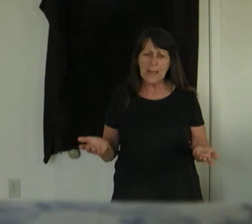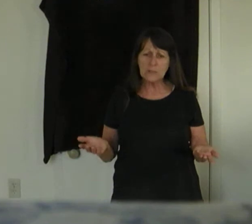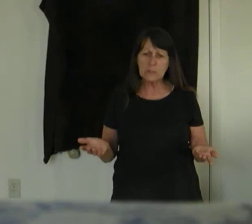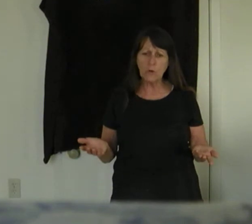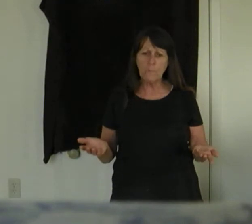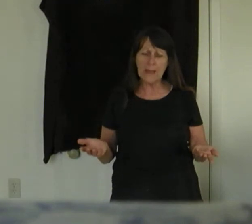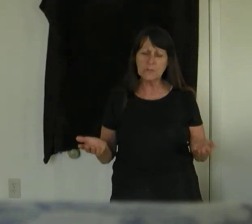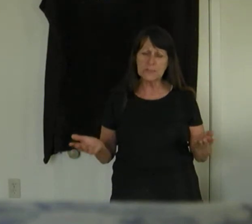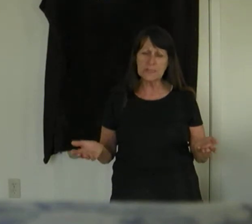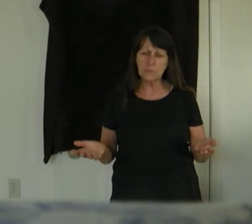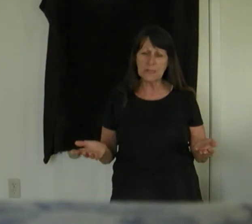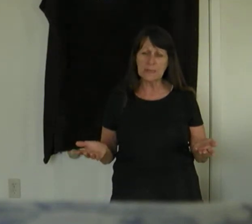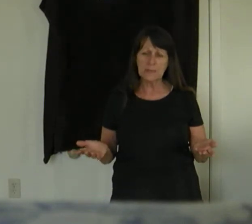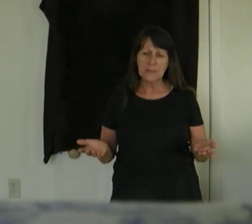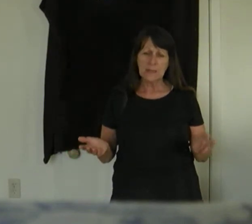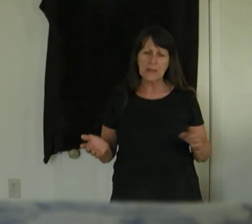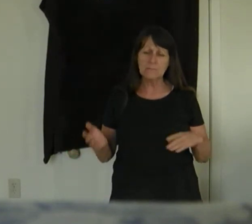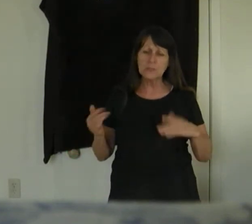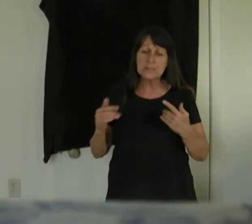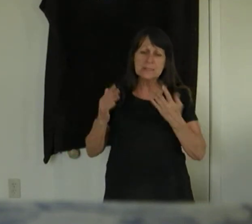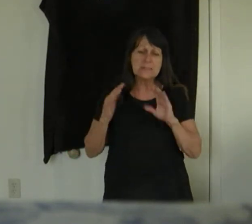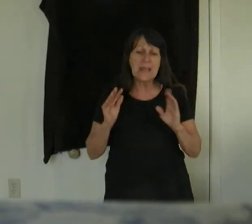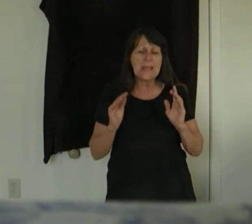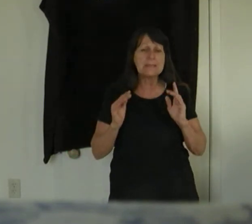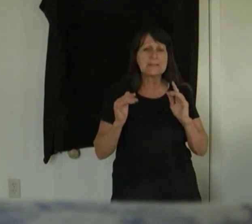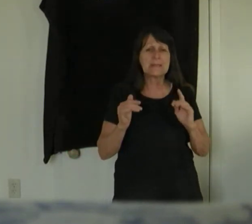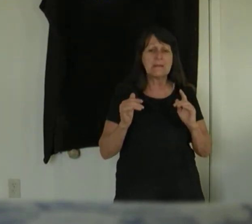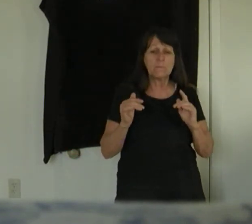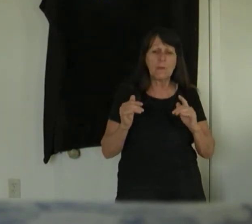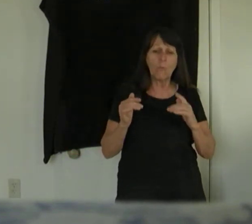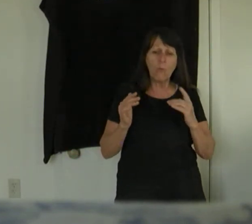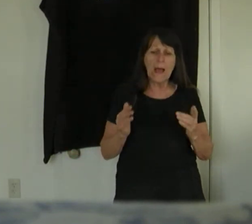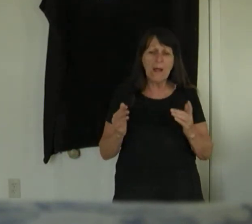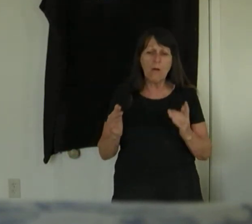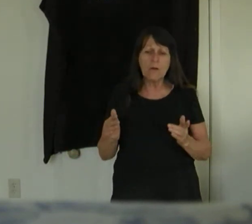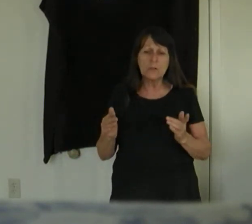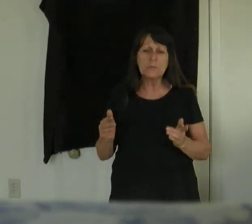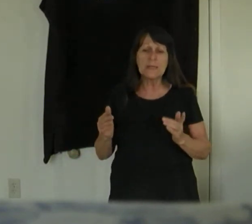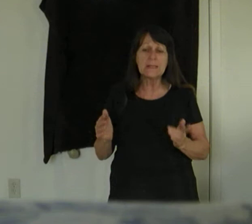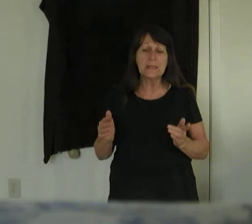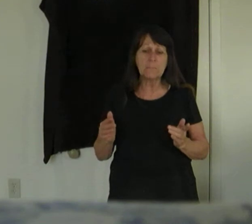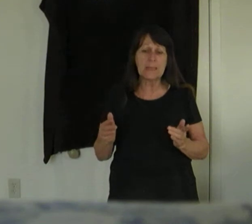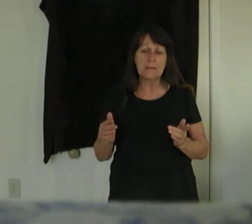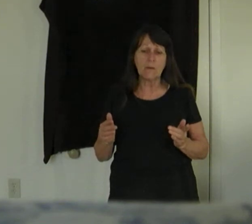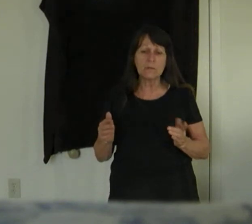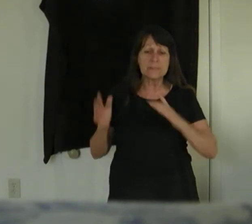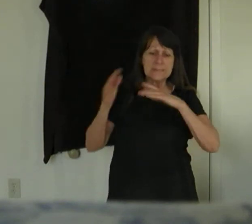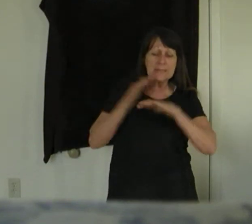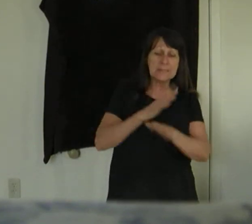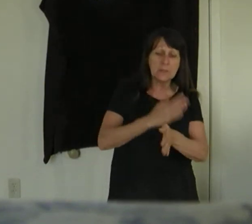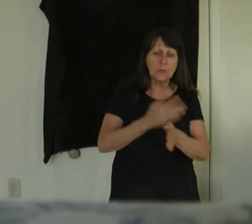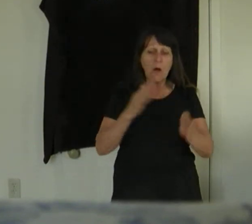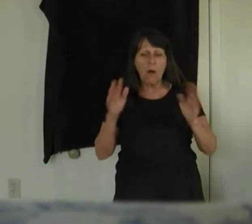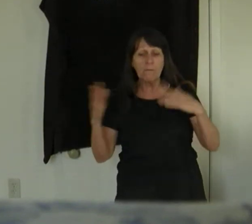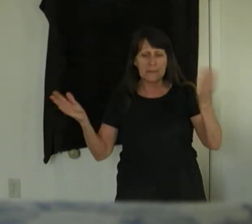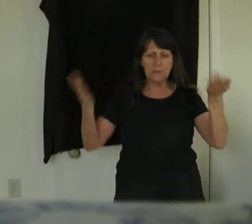do you go about to kill me? Jesus is asking, why are you killing me? Or dissecting the law in our